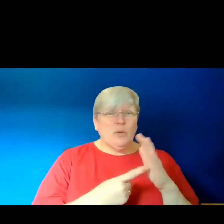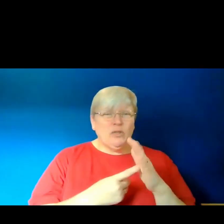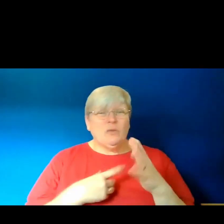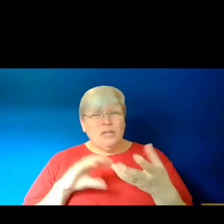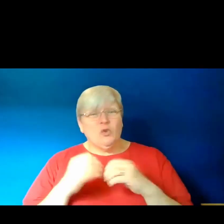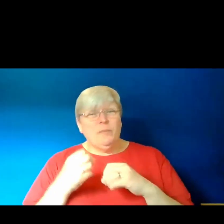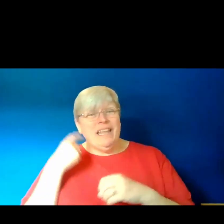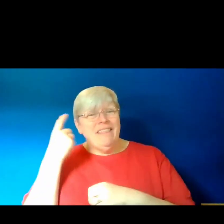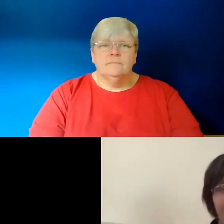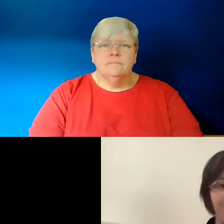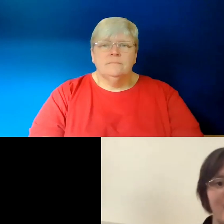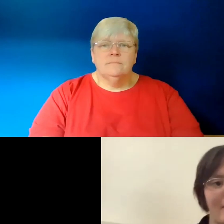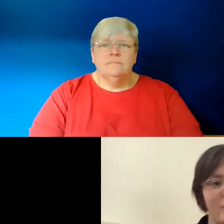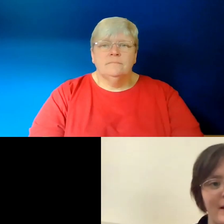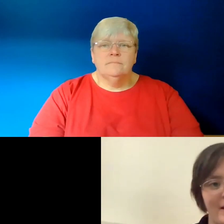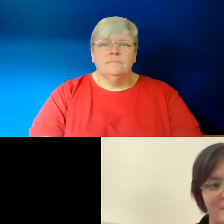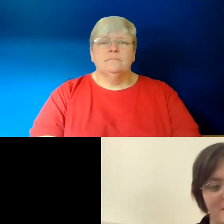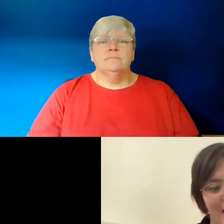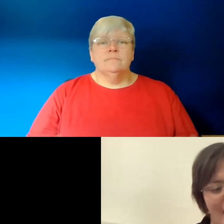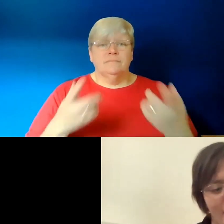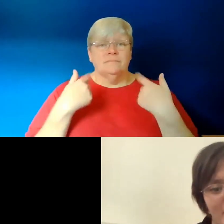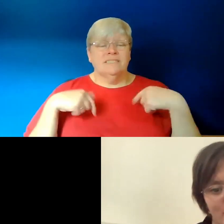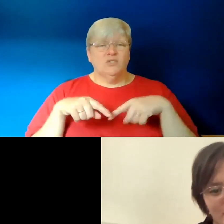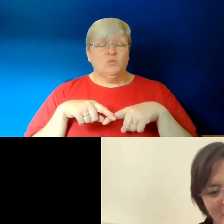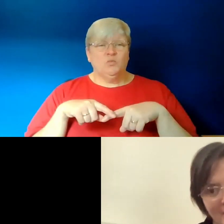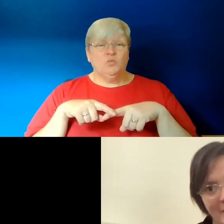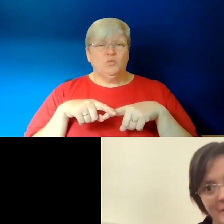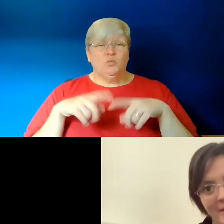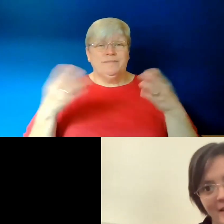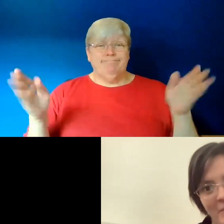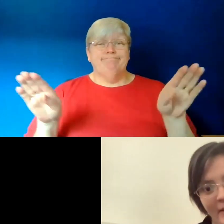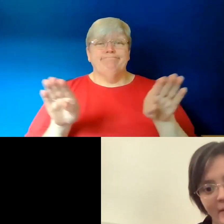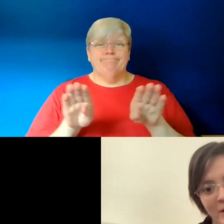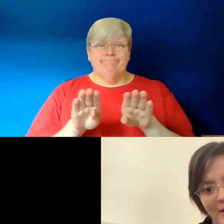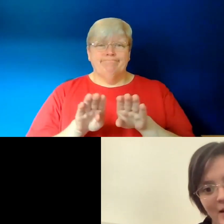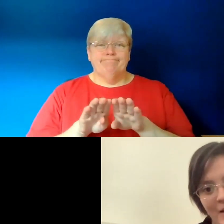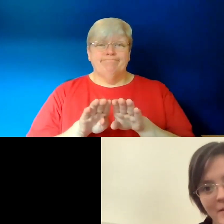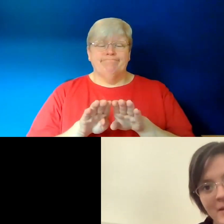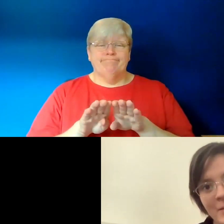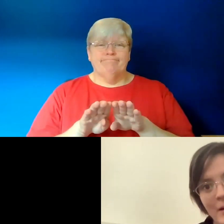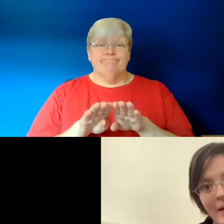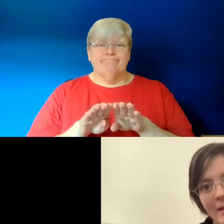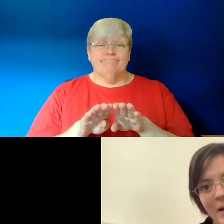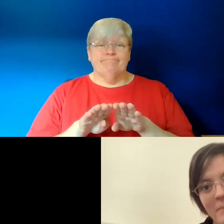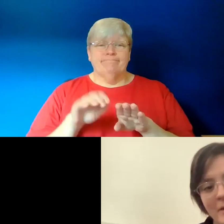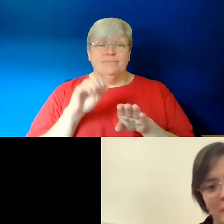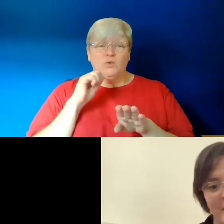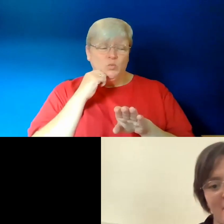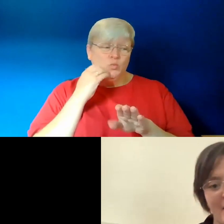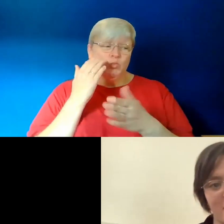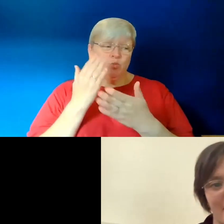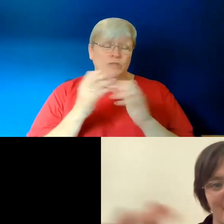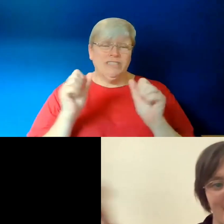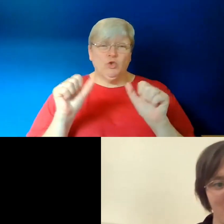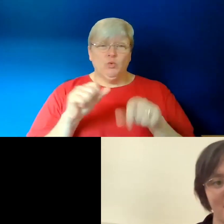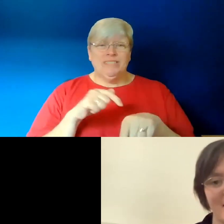consideration. As we, as we draw to a close, since we're, we're a bit short on